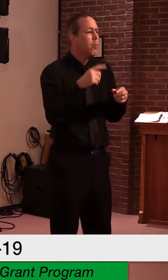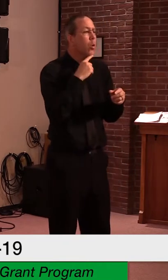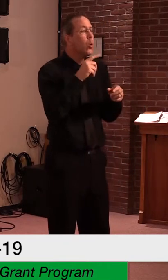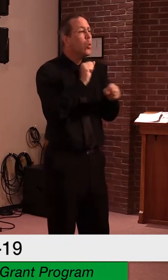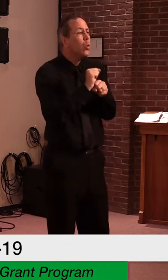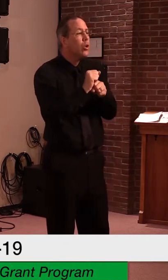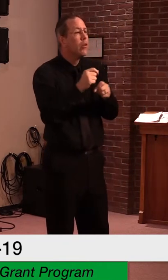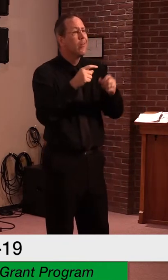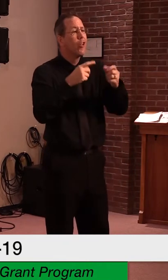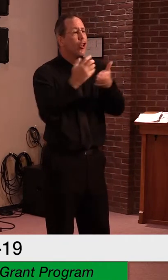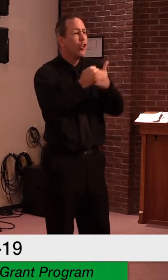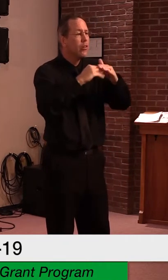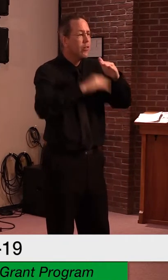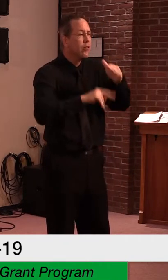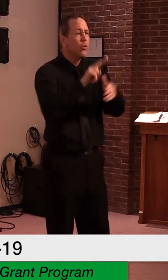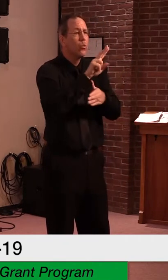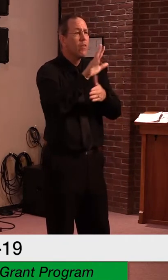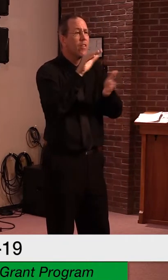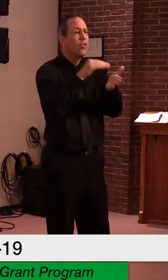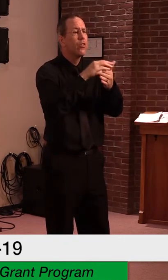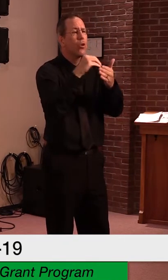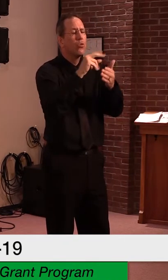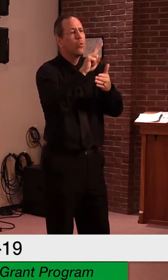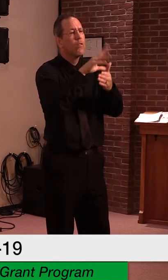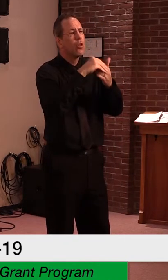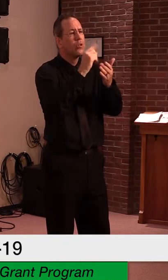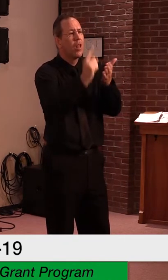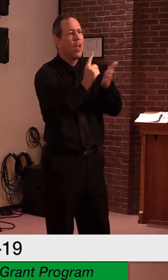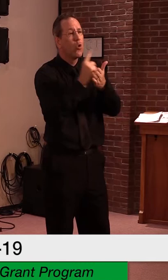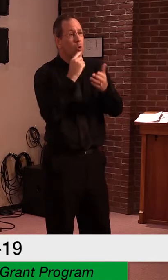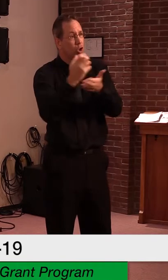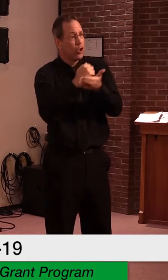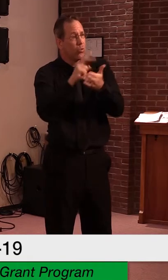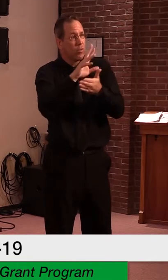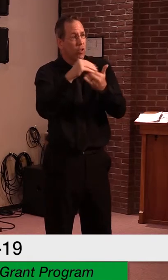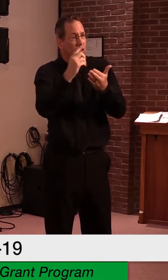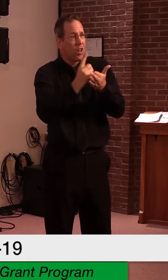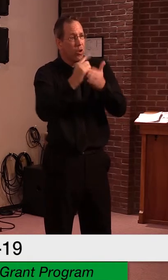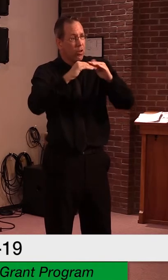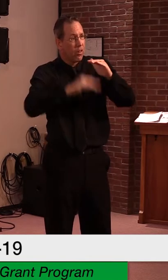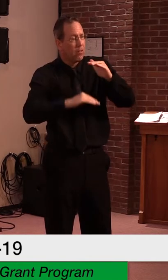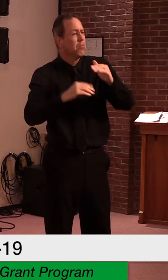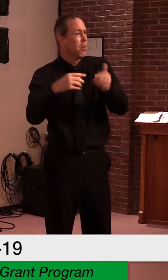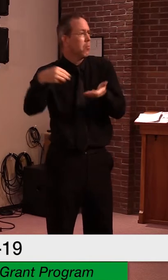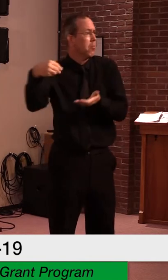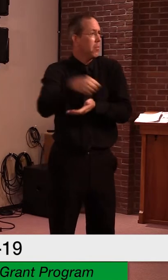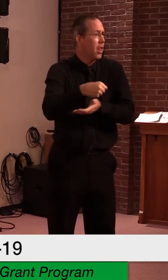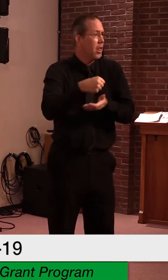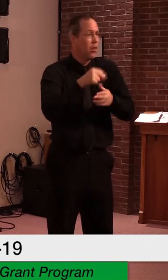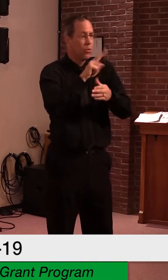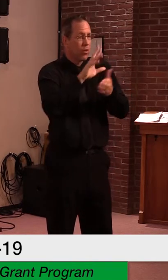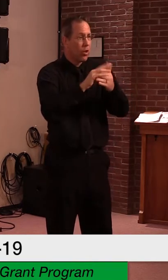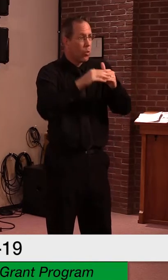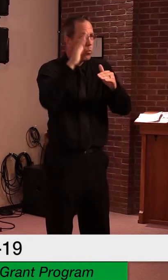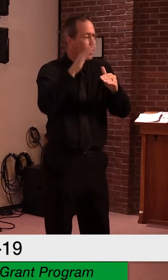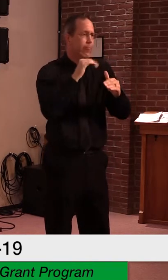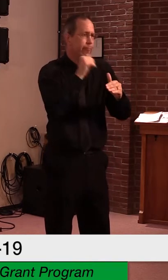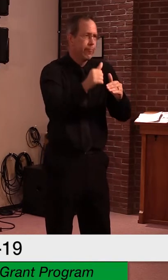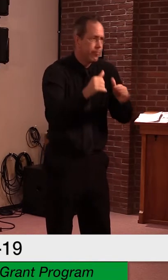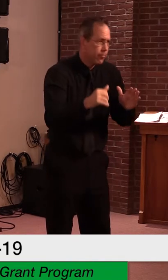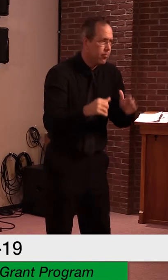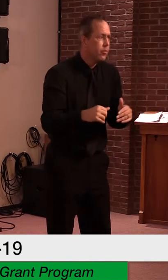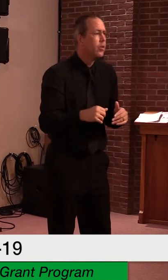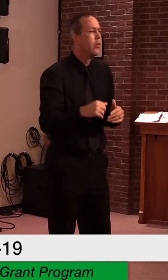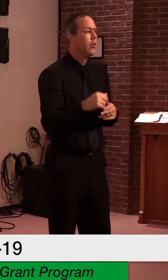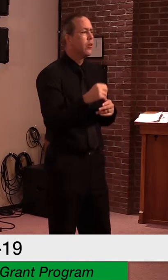Eligible employees who work at least 216 hours in jobs with an elevated risk of exposure to